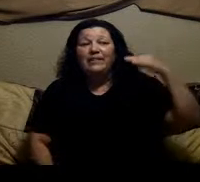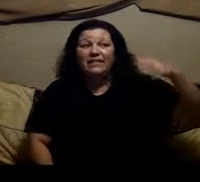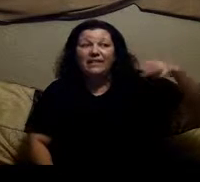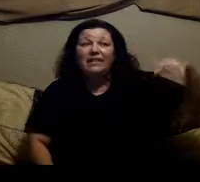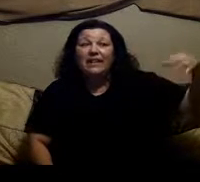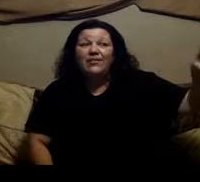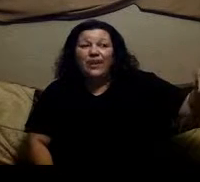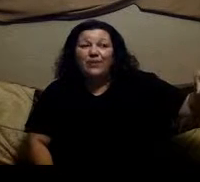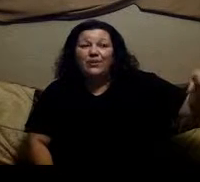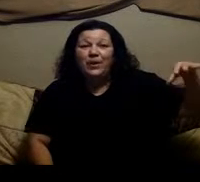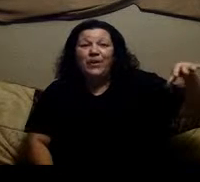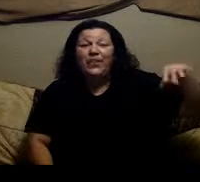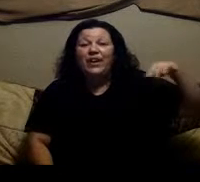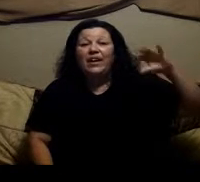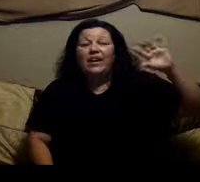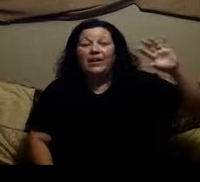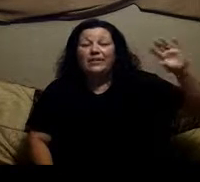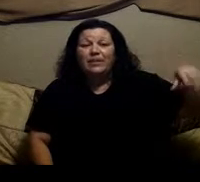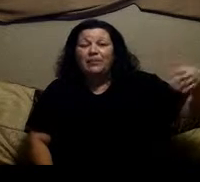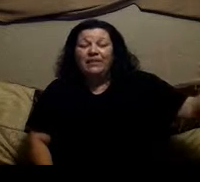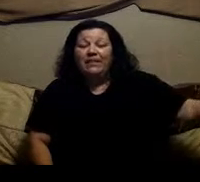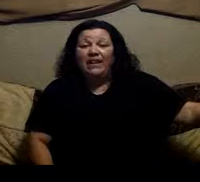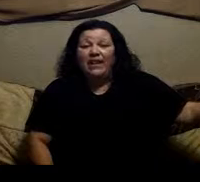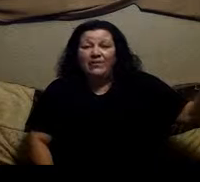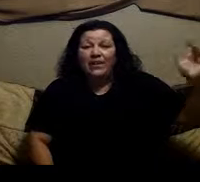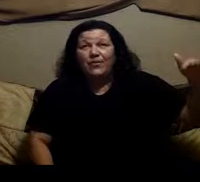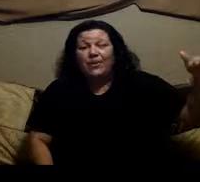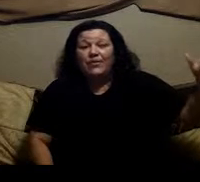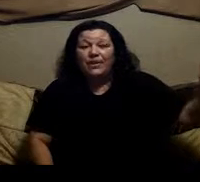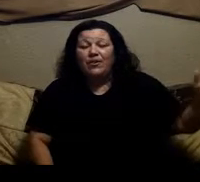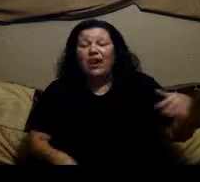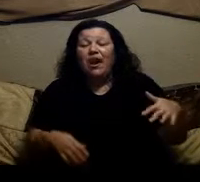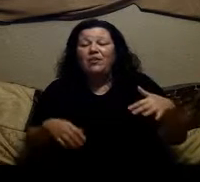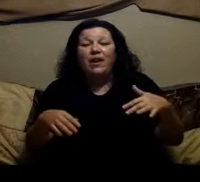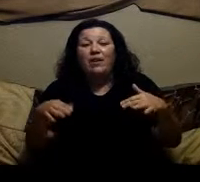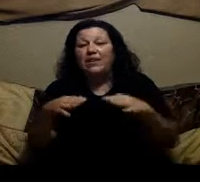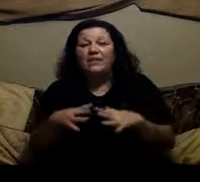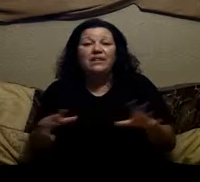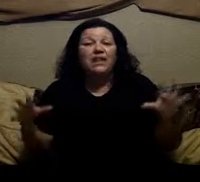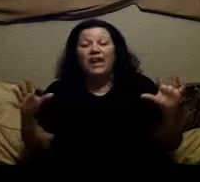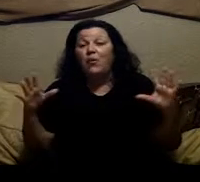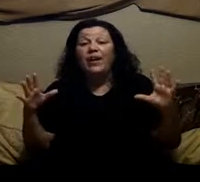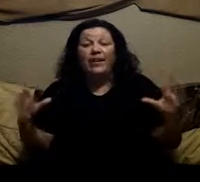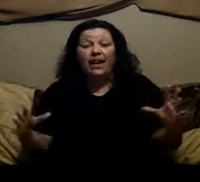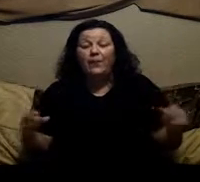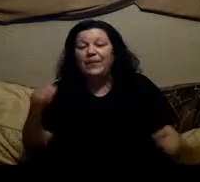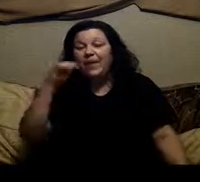dilly-dally around with Something like that forever and ever and ever I I want healing and I want it now and